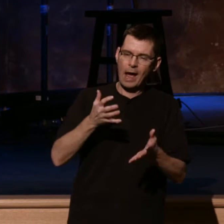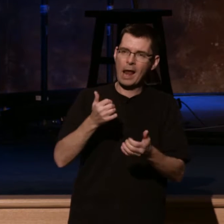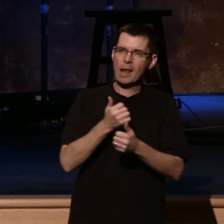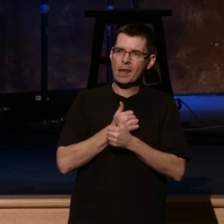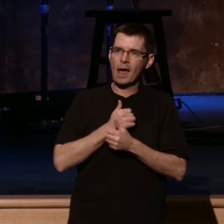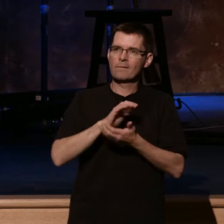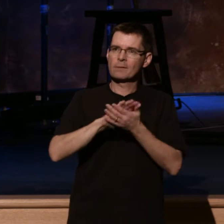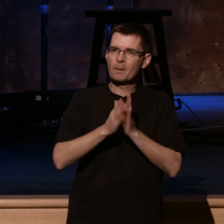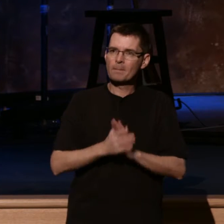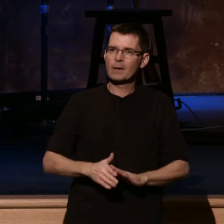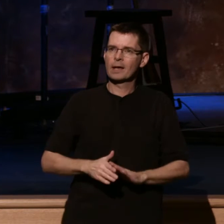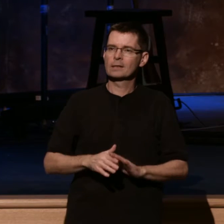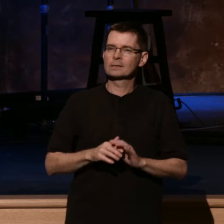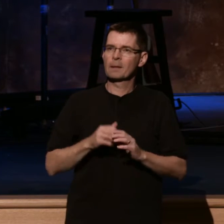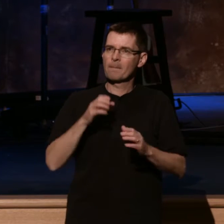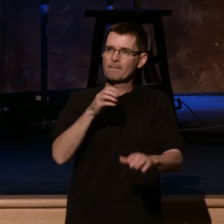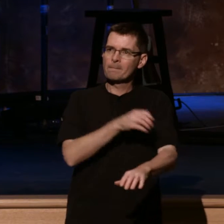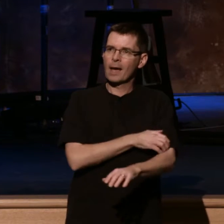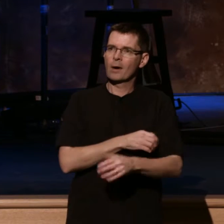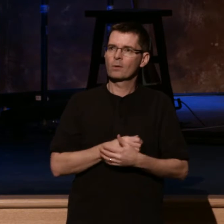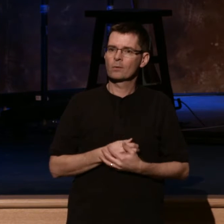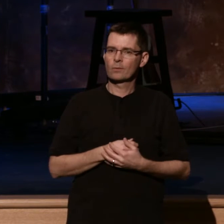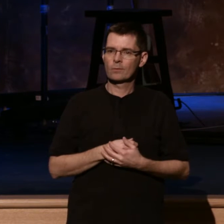So, let's pause. Do we need this revival?